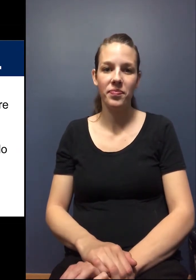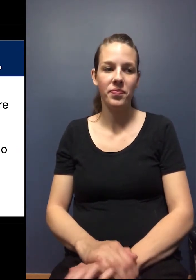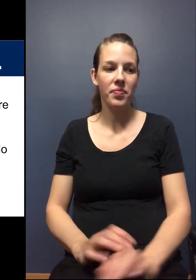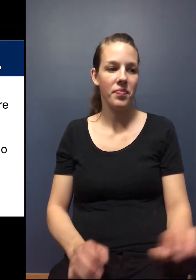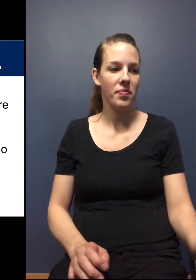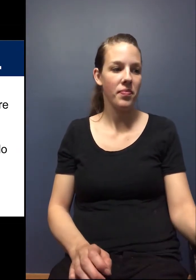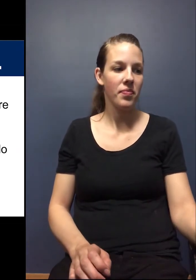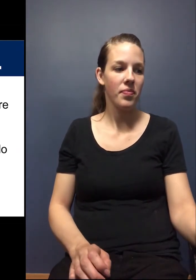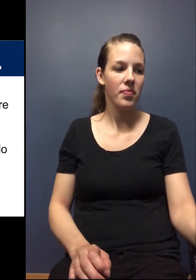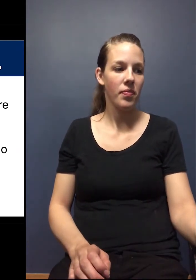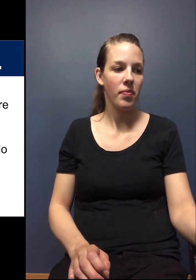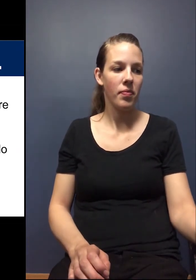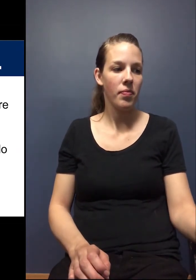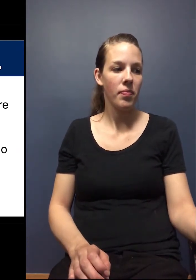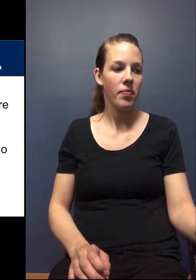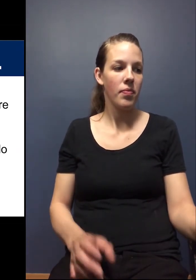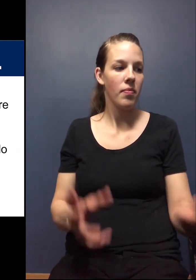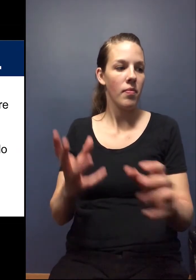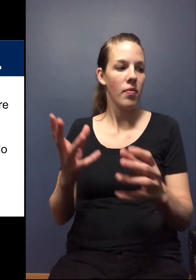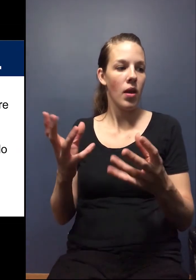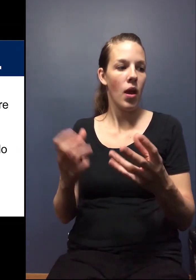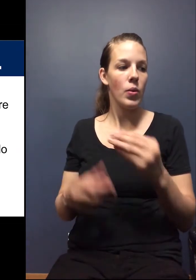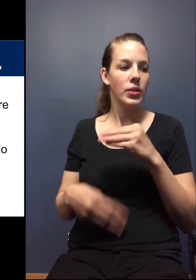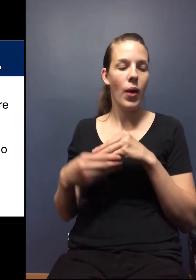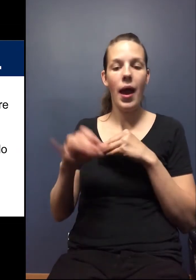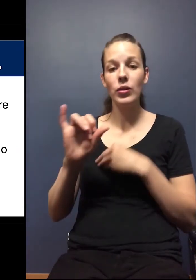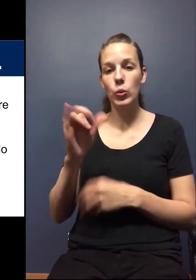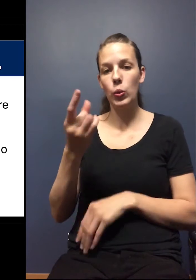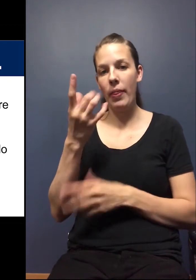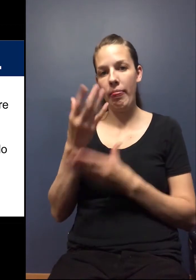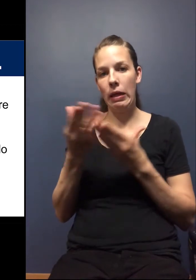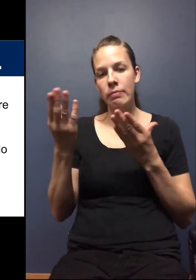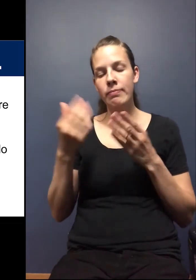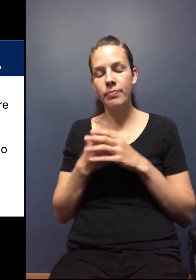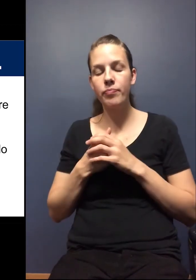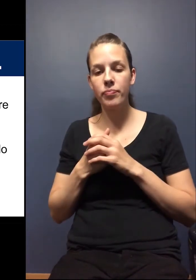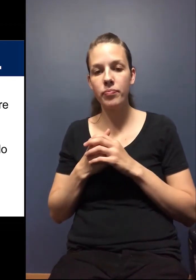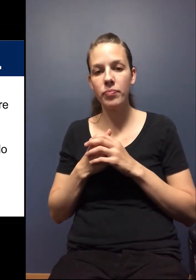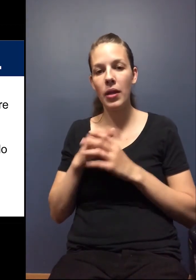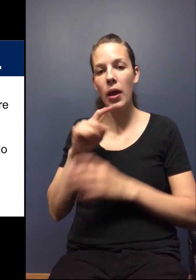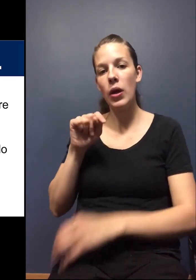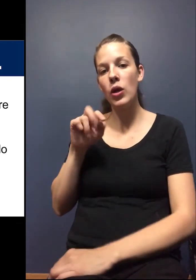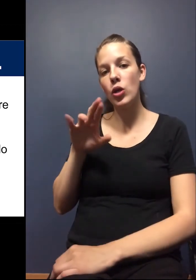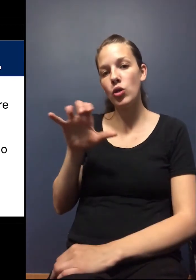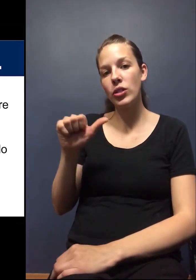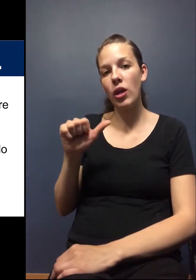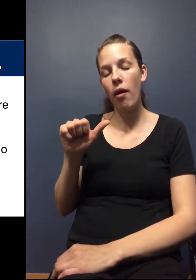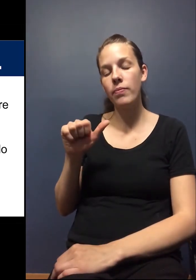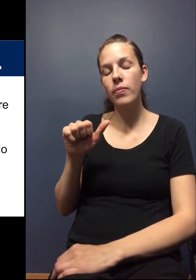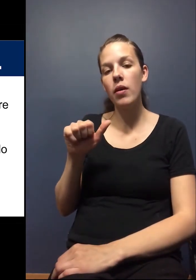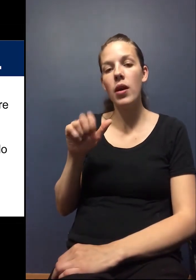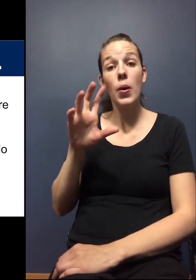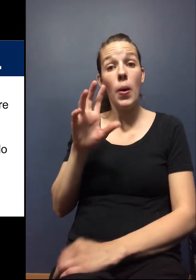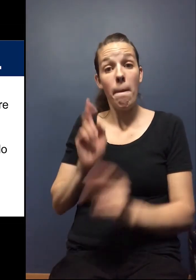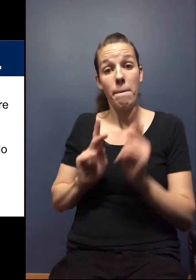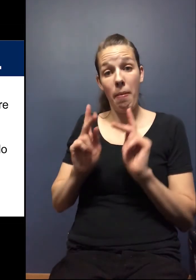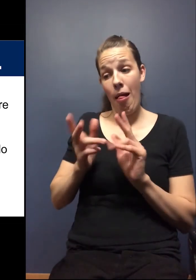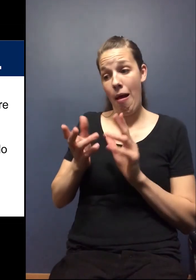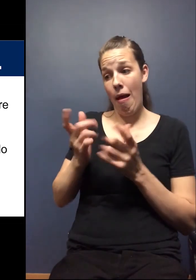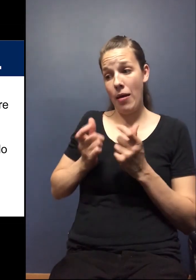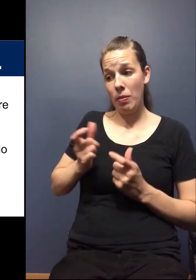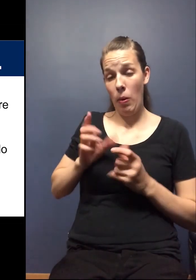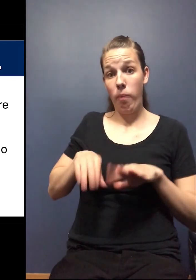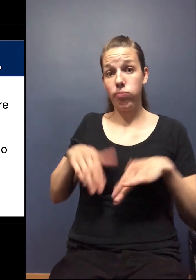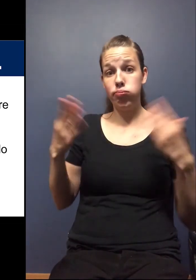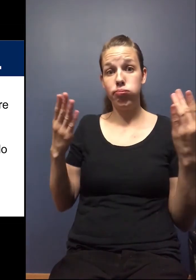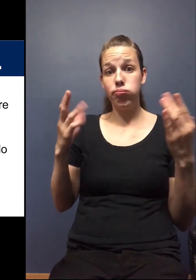Thank you. I just want to add, um, one thing on that, Tricia, that when, when people ask me, I mean, all of a